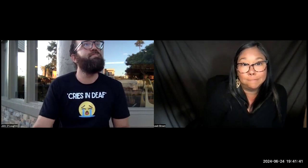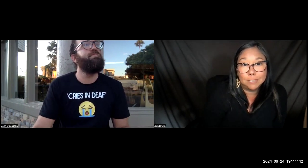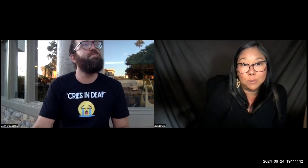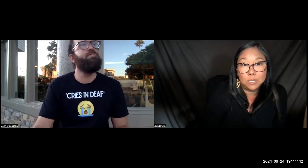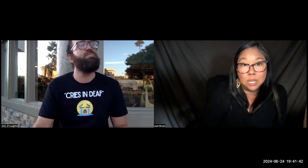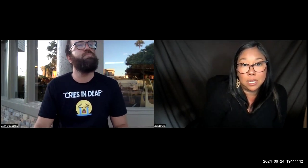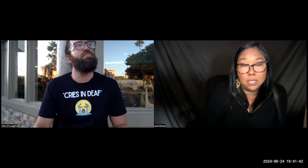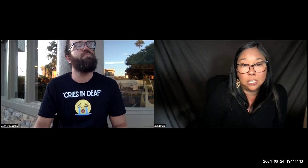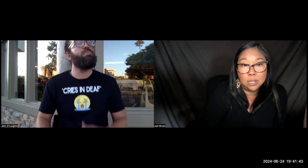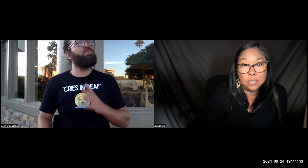Someone's talking to John.